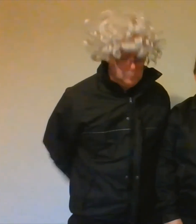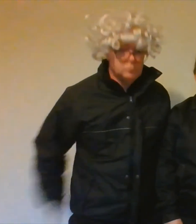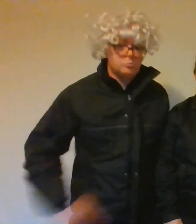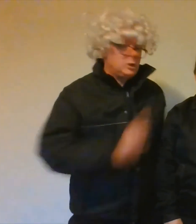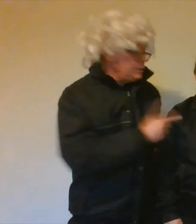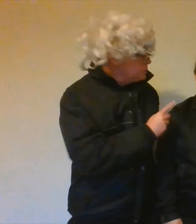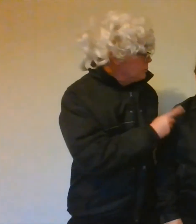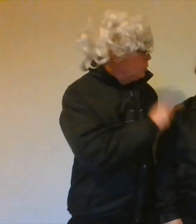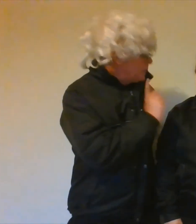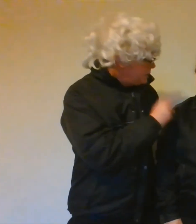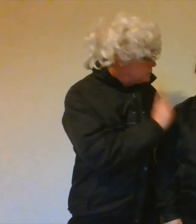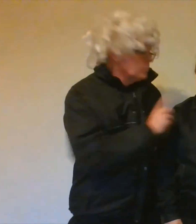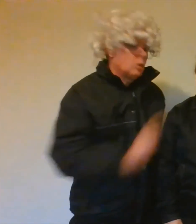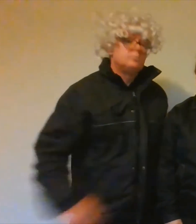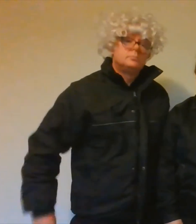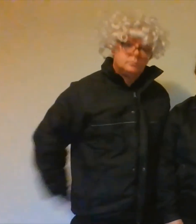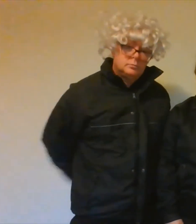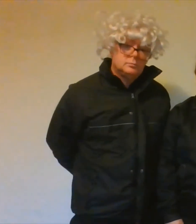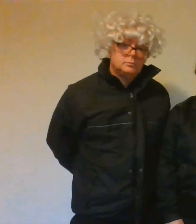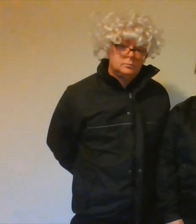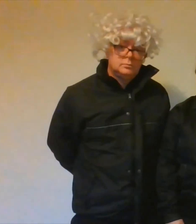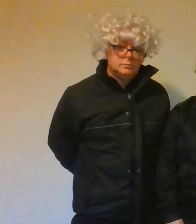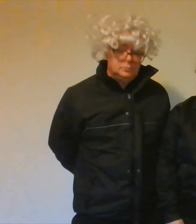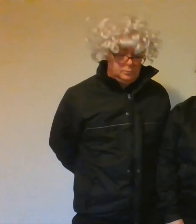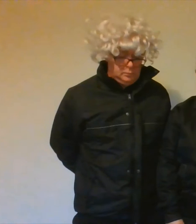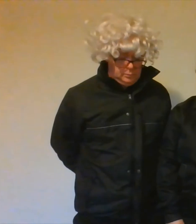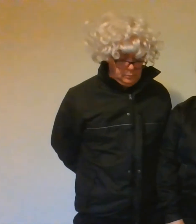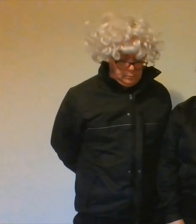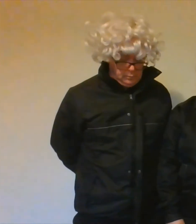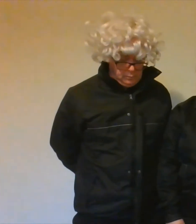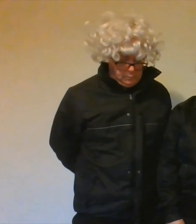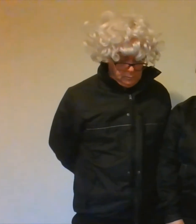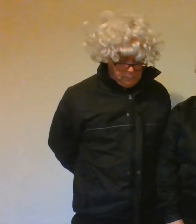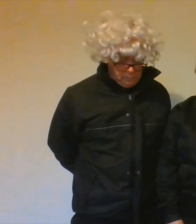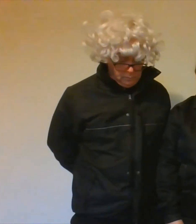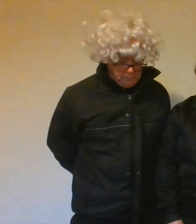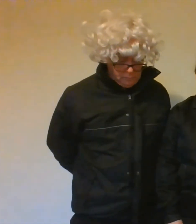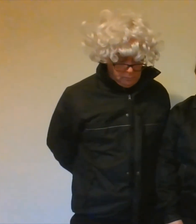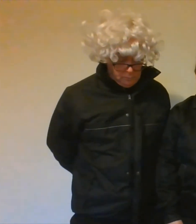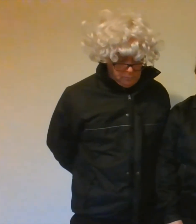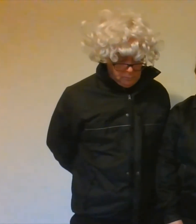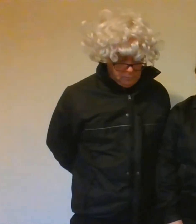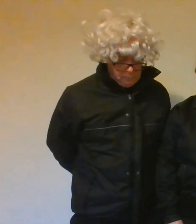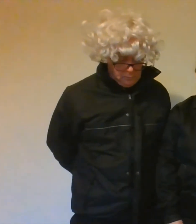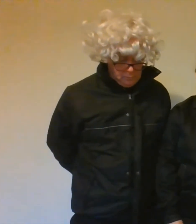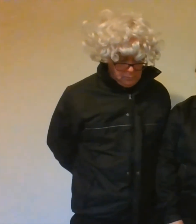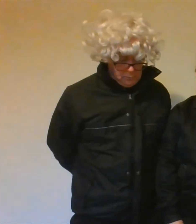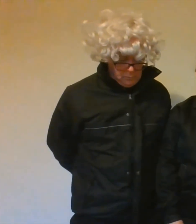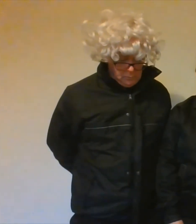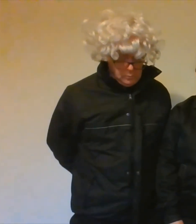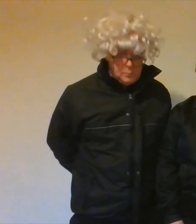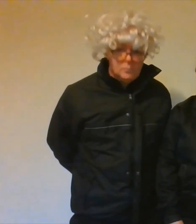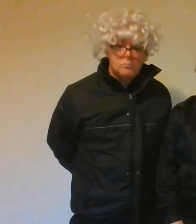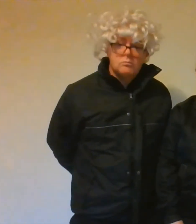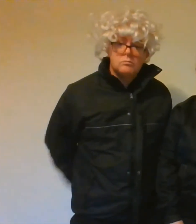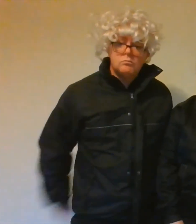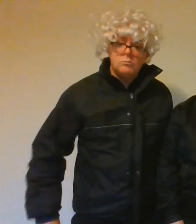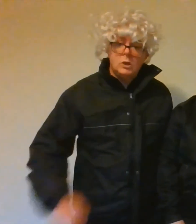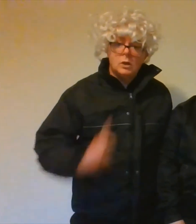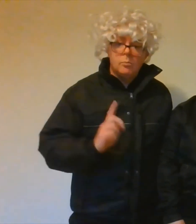Bellissimo, bellissimo. Oh, my map is very beautiful. Mio